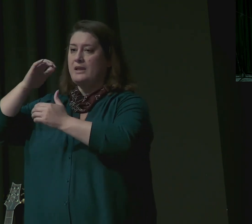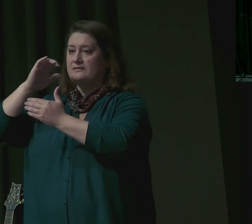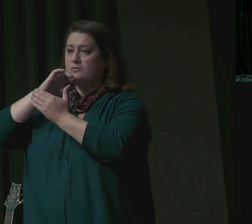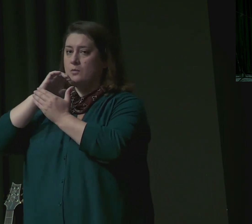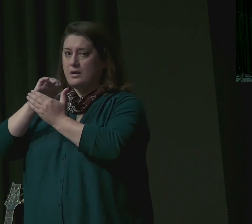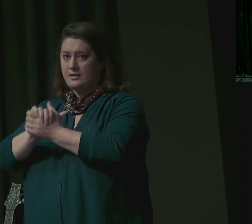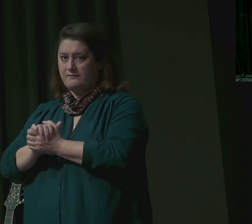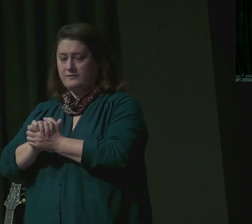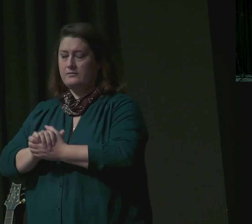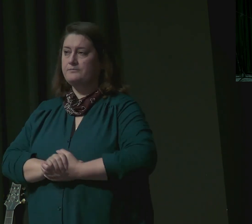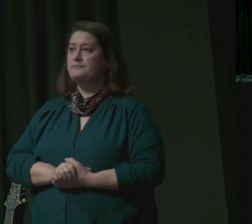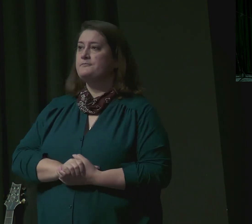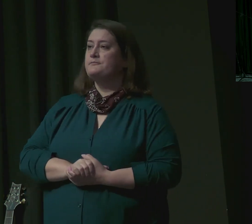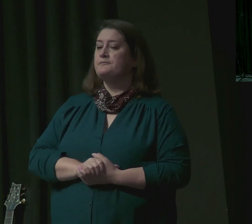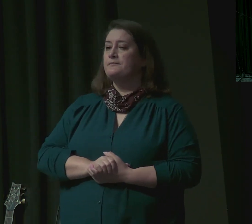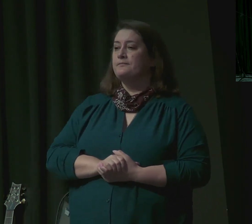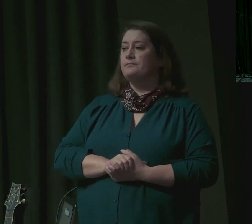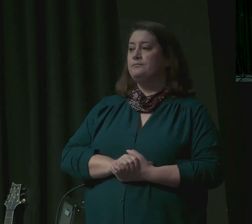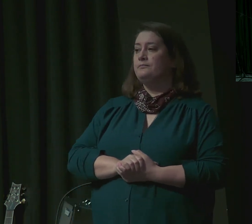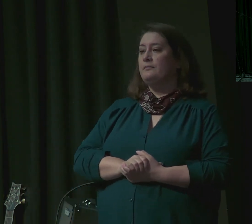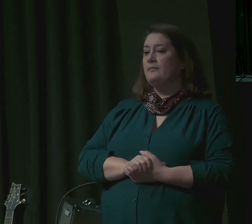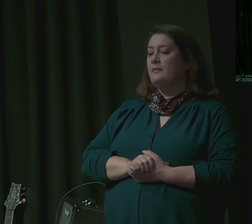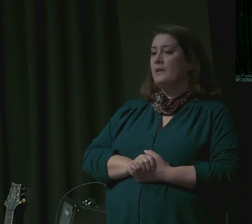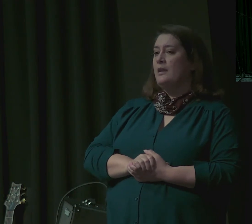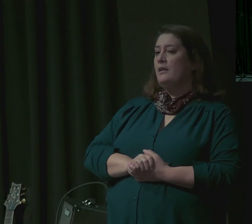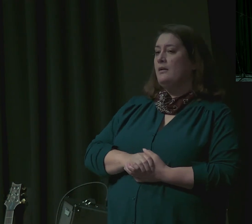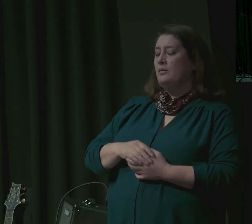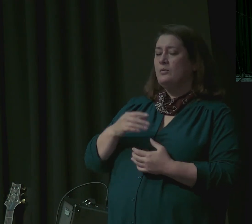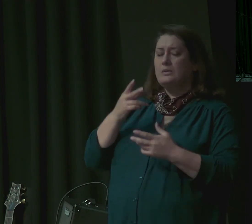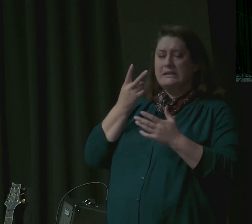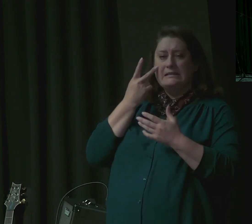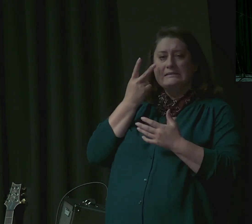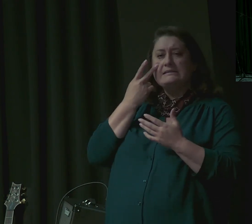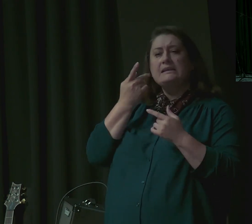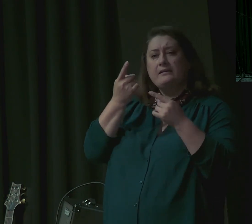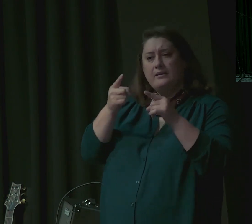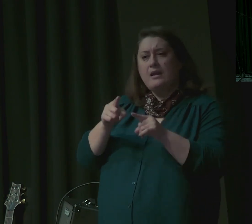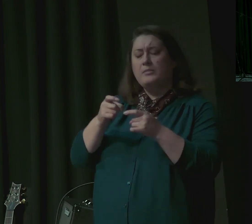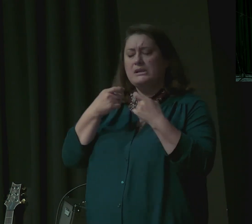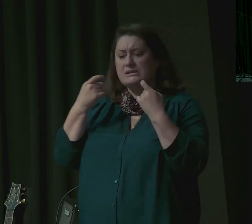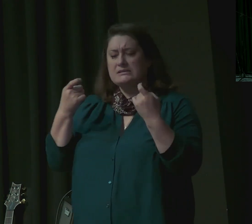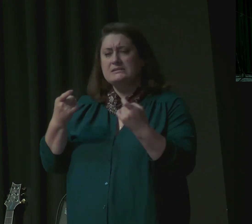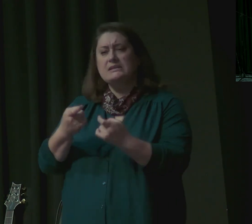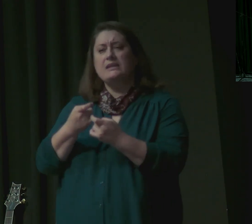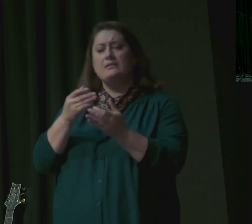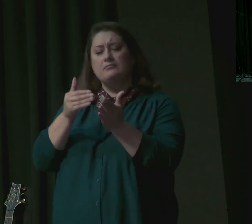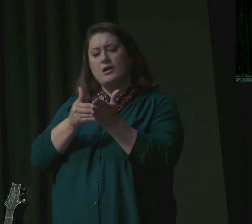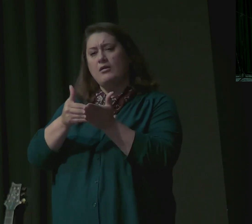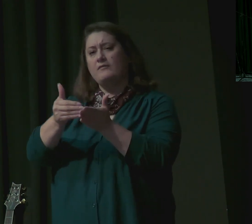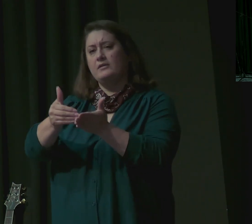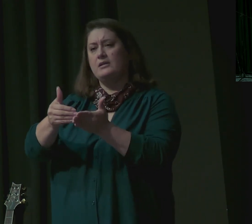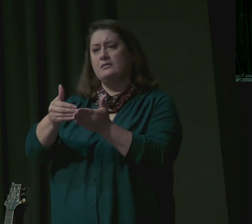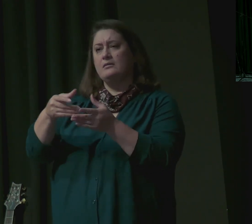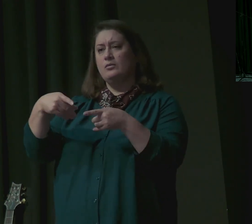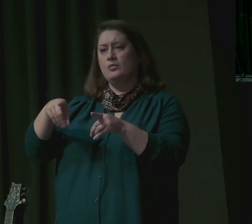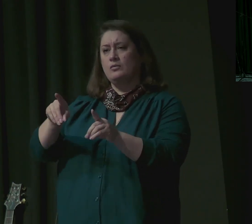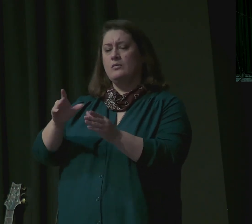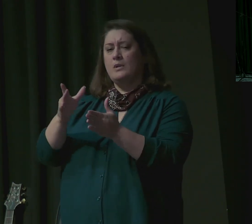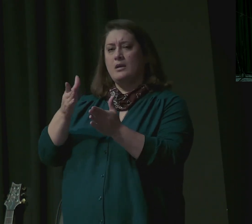effects of this sin all through the Bible. Acts 17. The